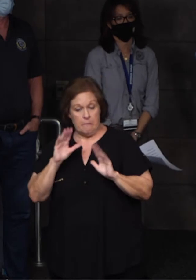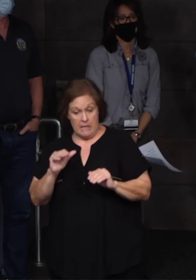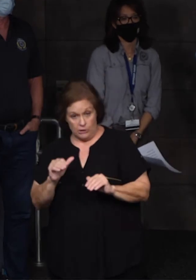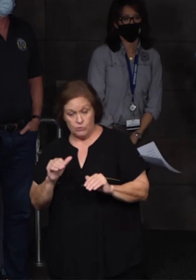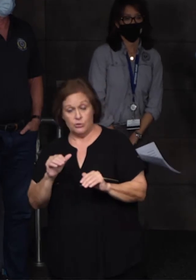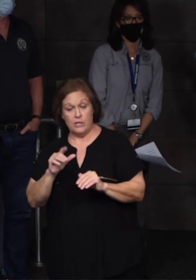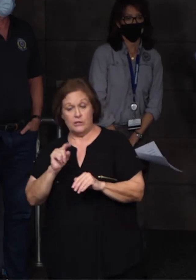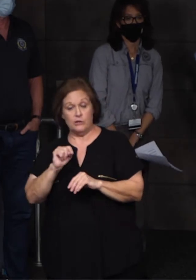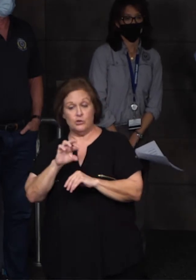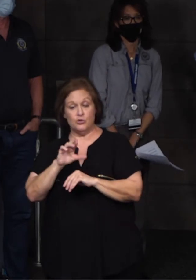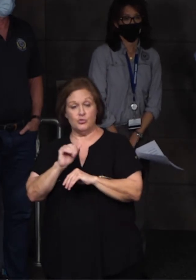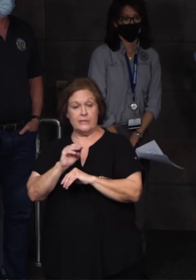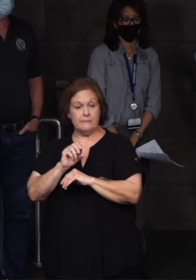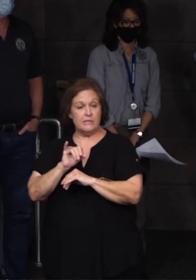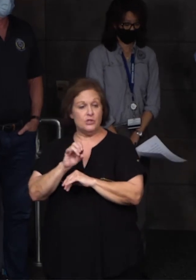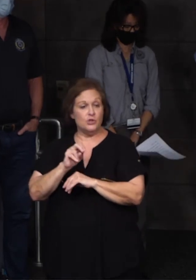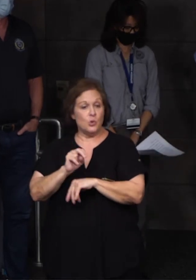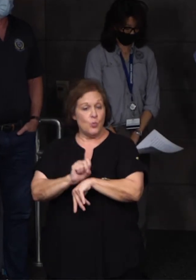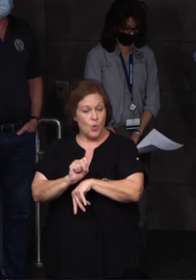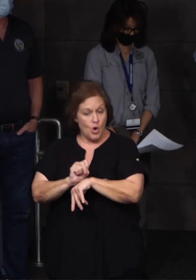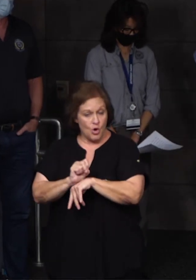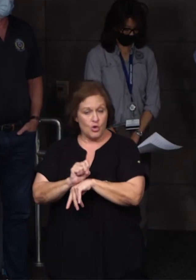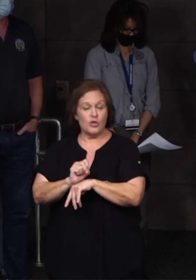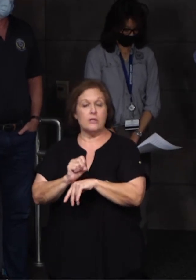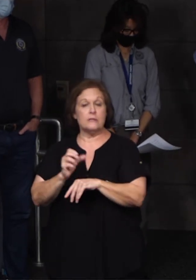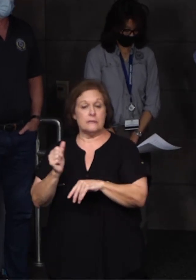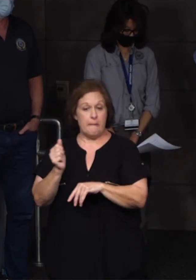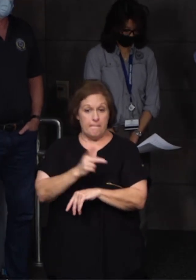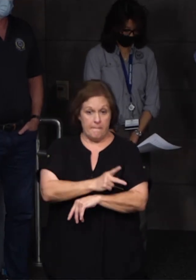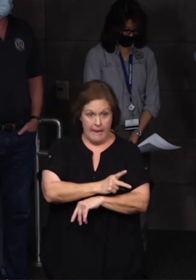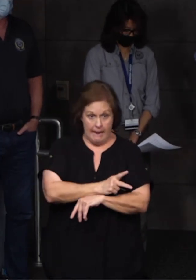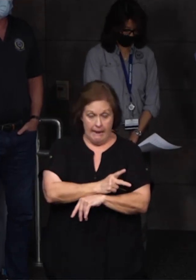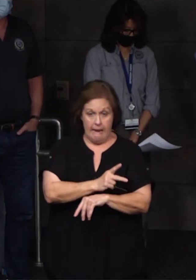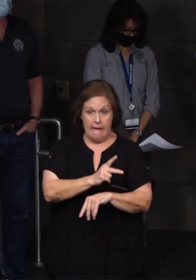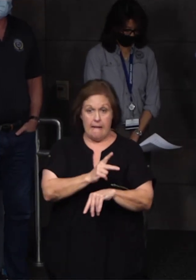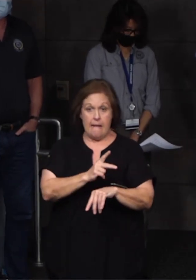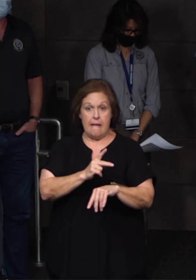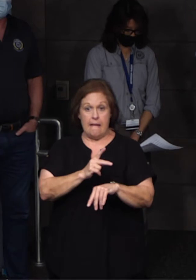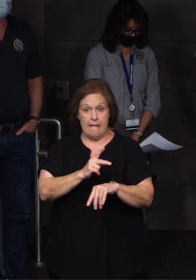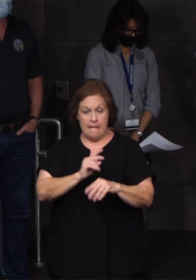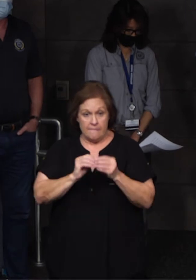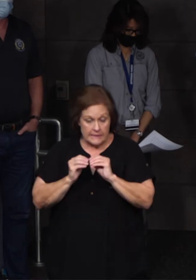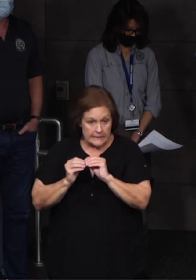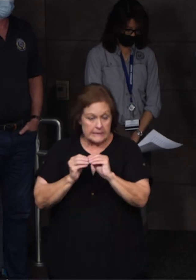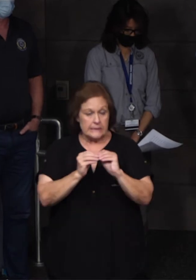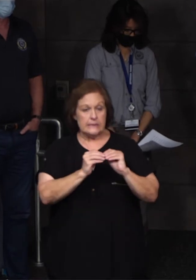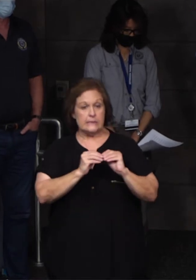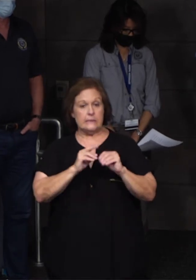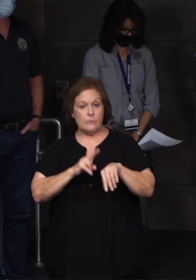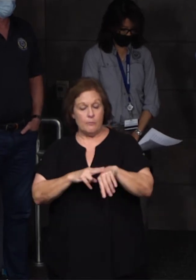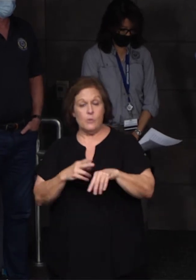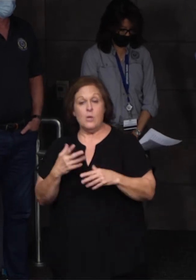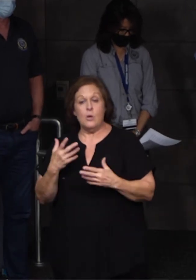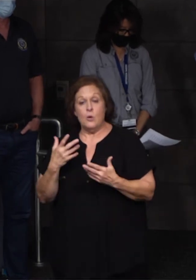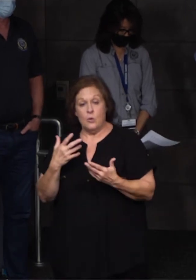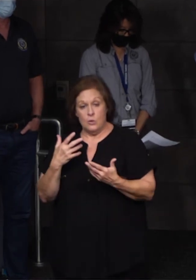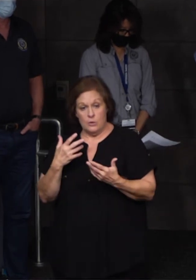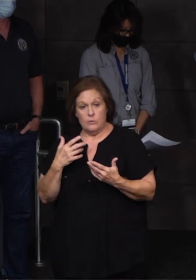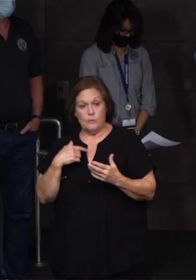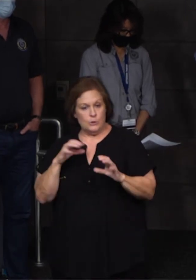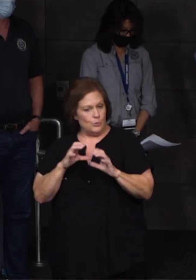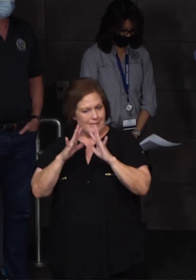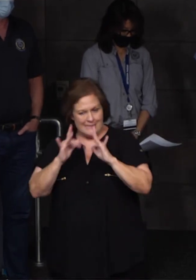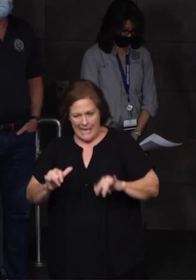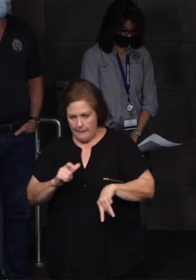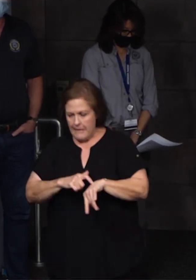the transmission work that we're doing coming back up and online. We're doing these in parallel, and that means we're doing them at the same time.